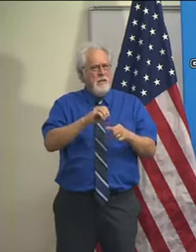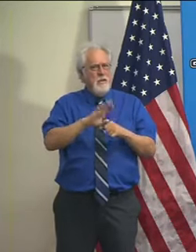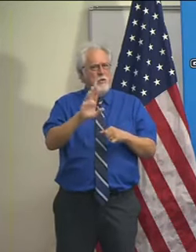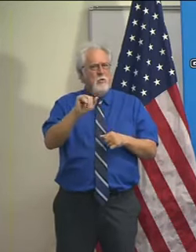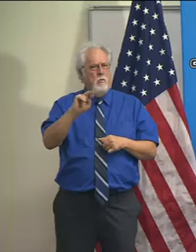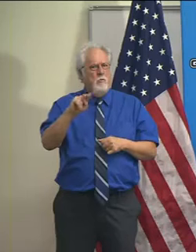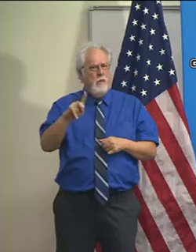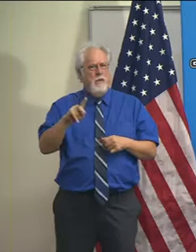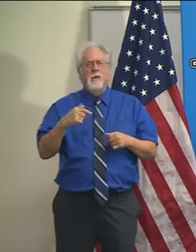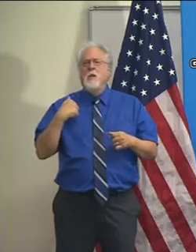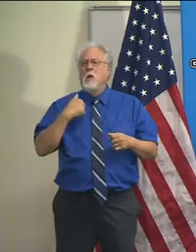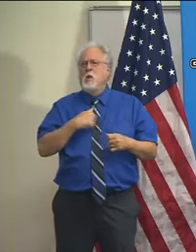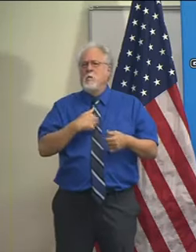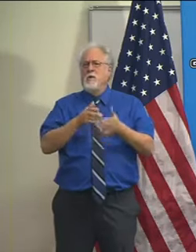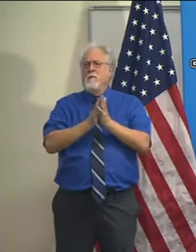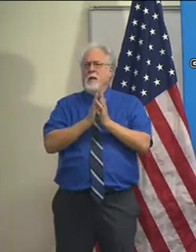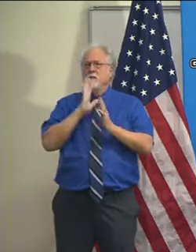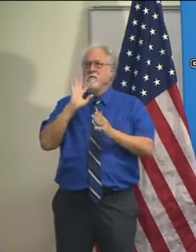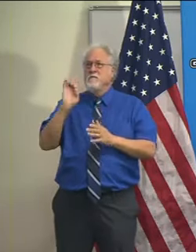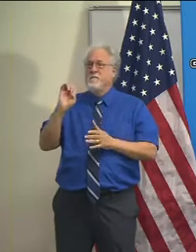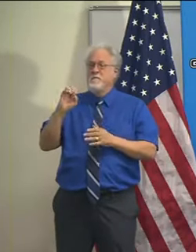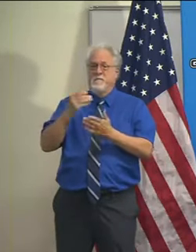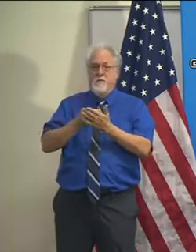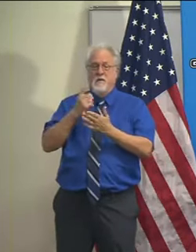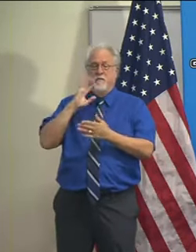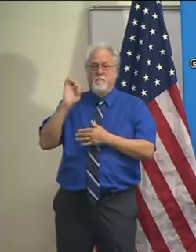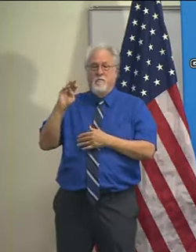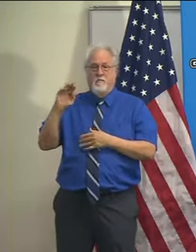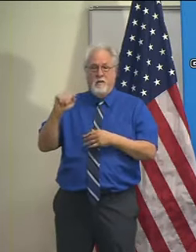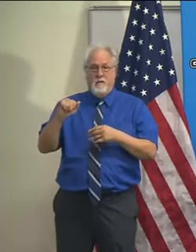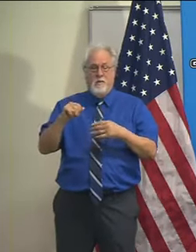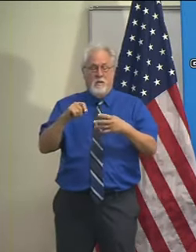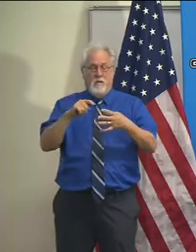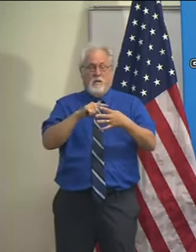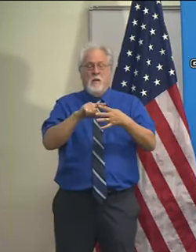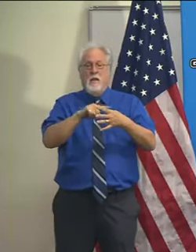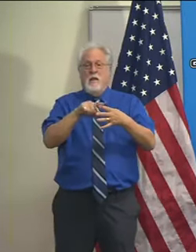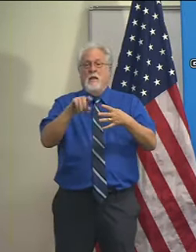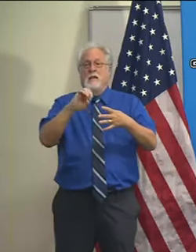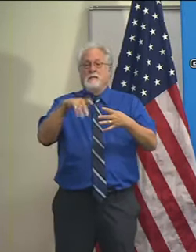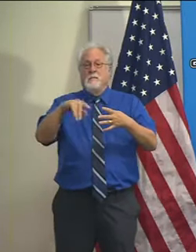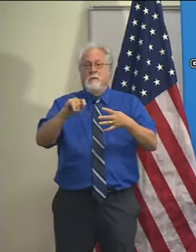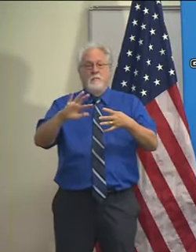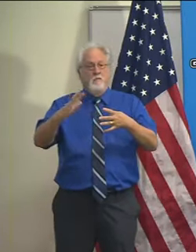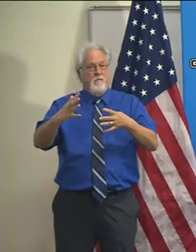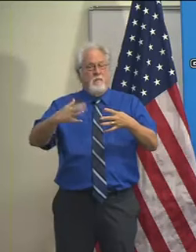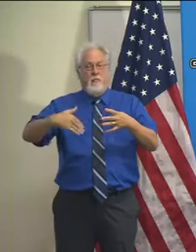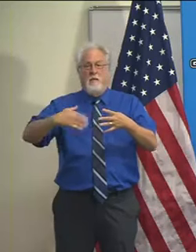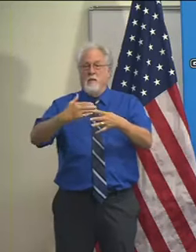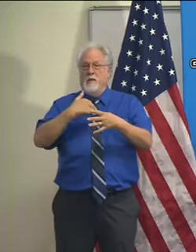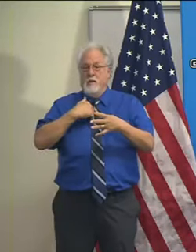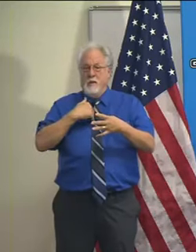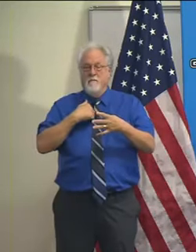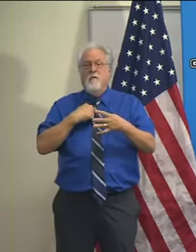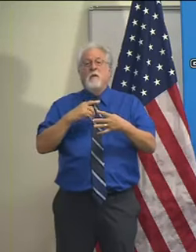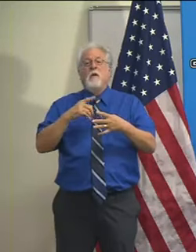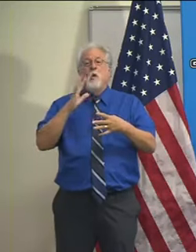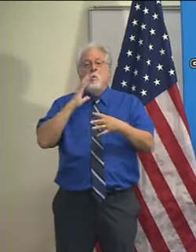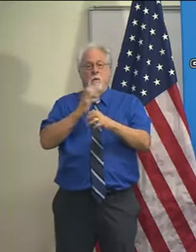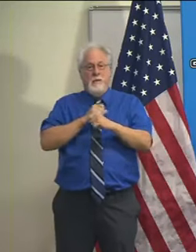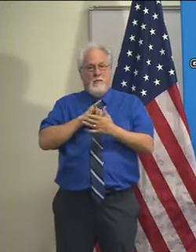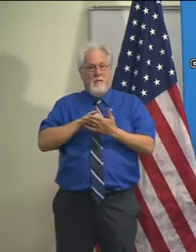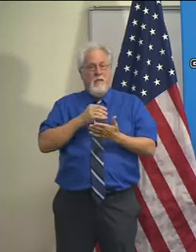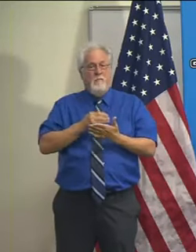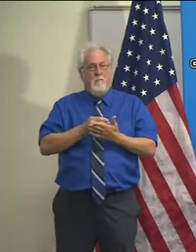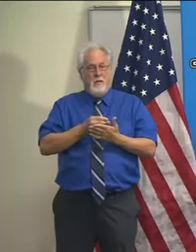requested funding from FEMA for the week that ends September the 5th. We don't yet have it. We will be getting that